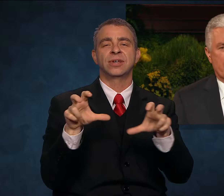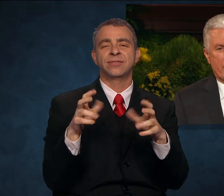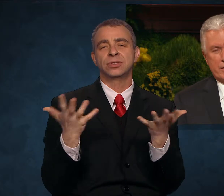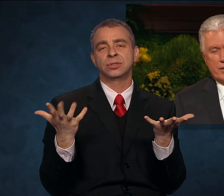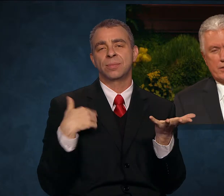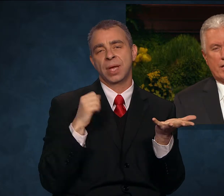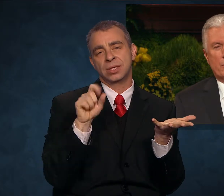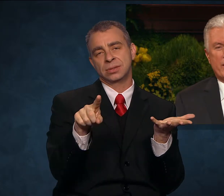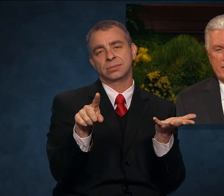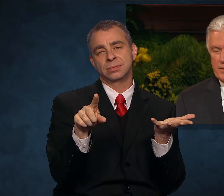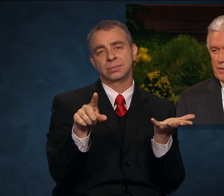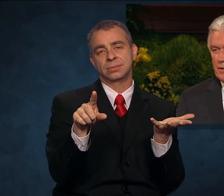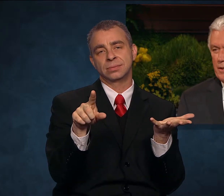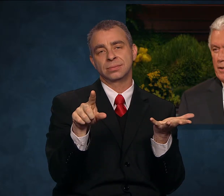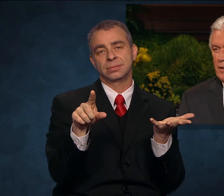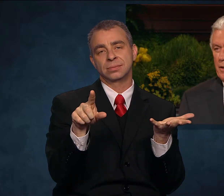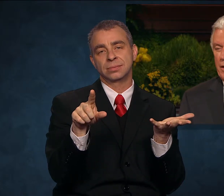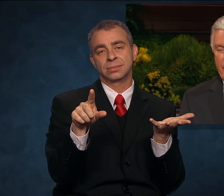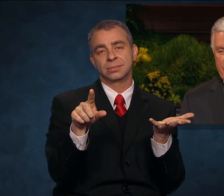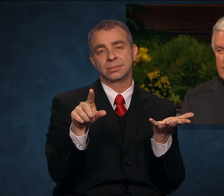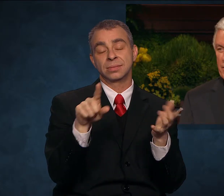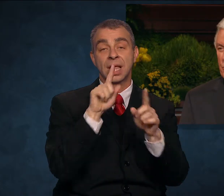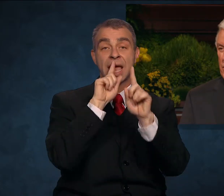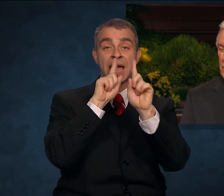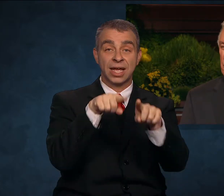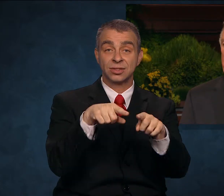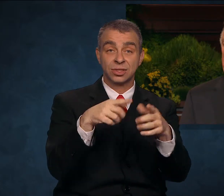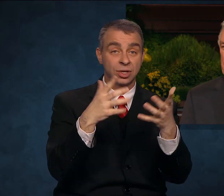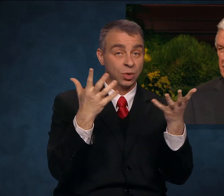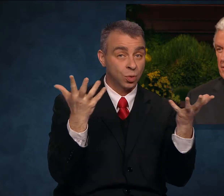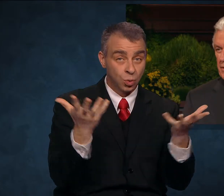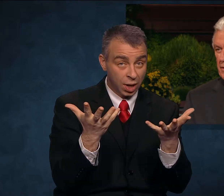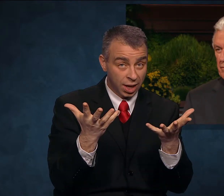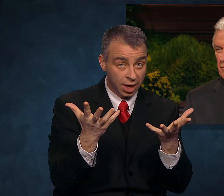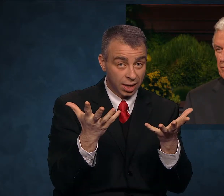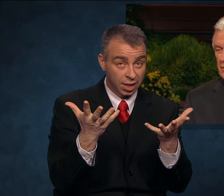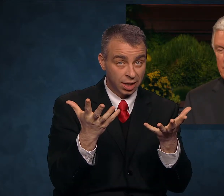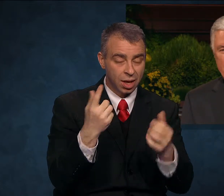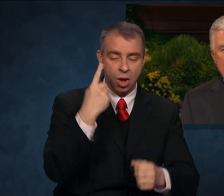The answer, as always, lies in the words of Christ.